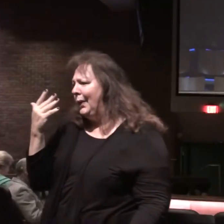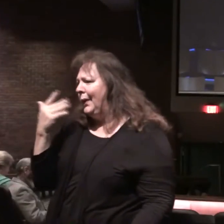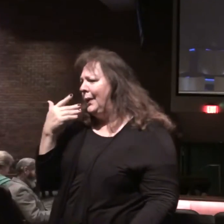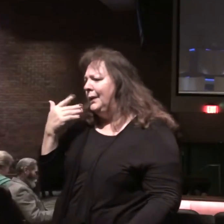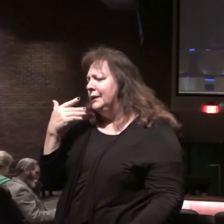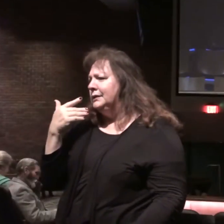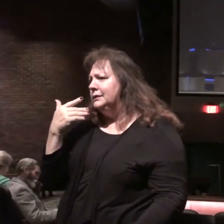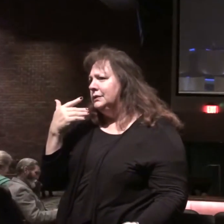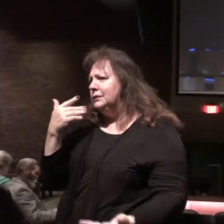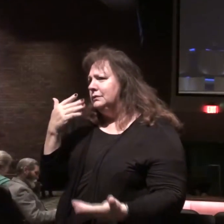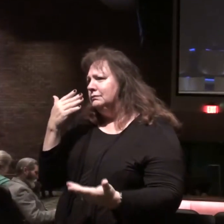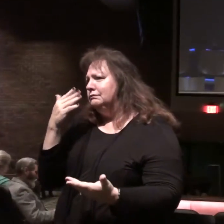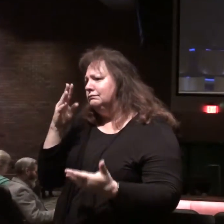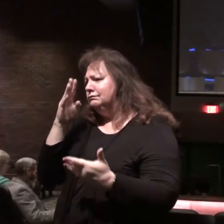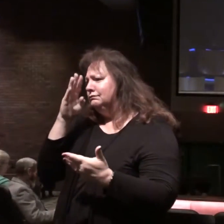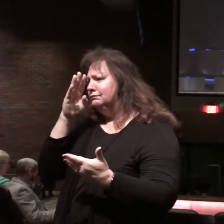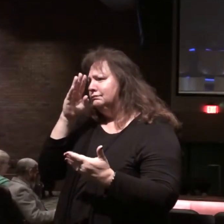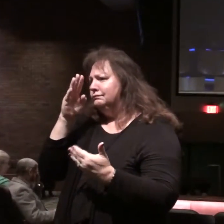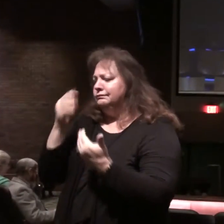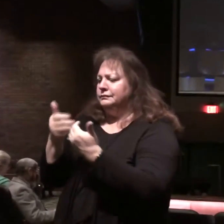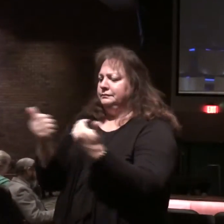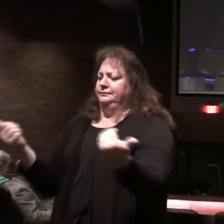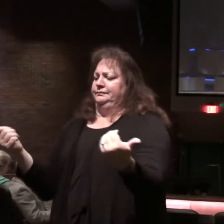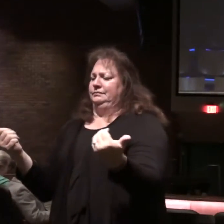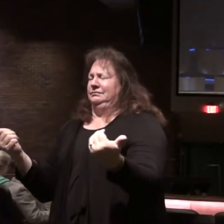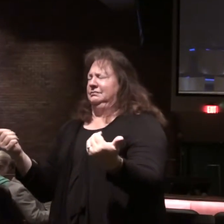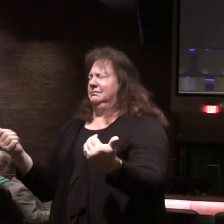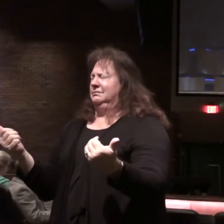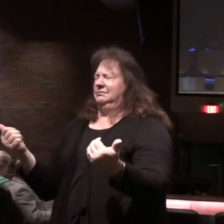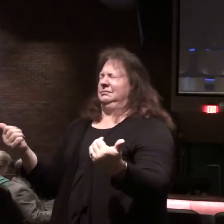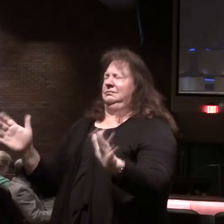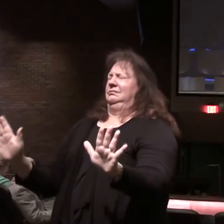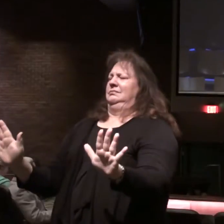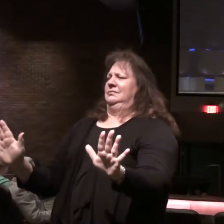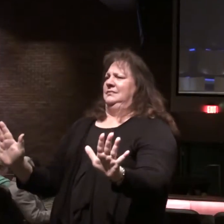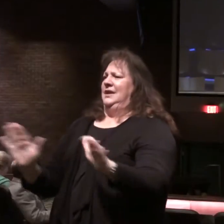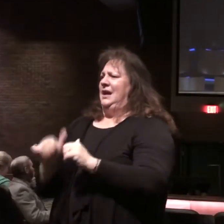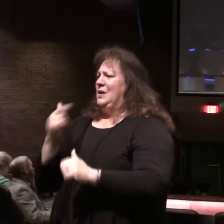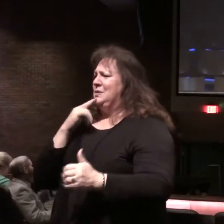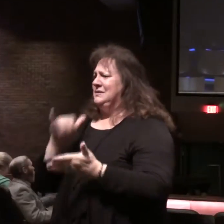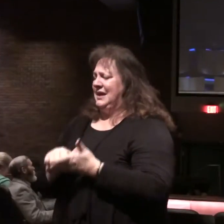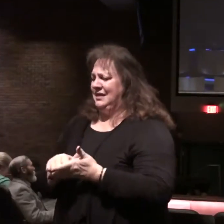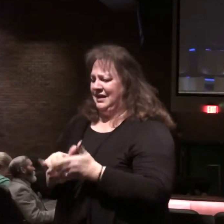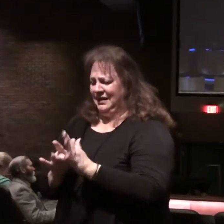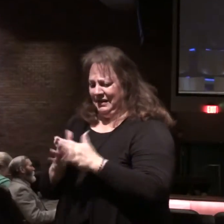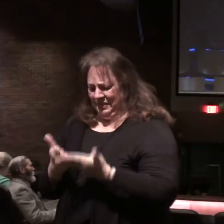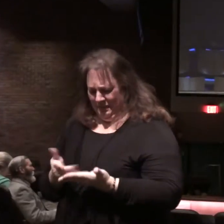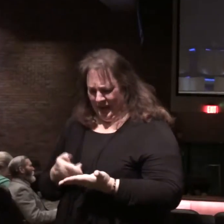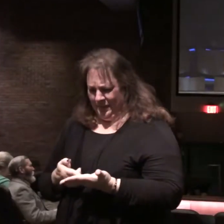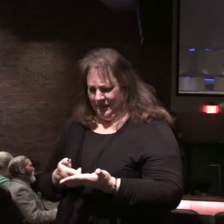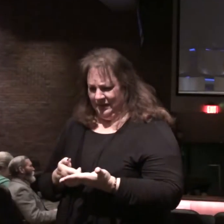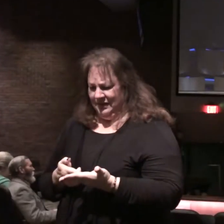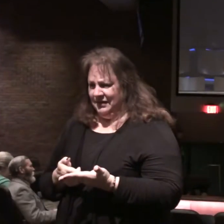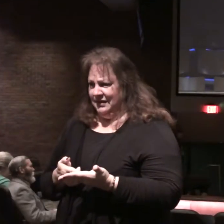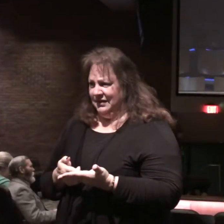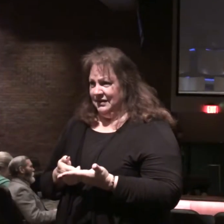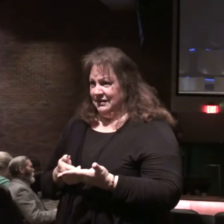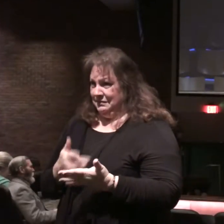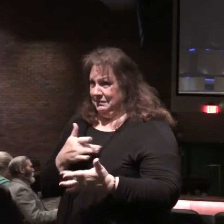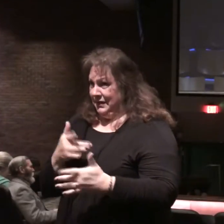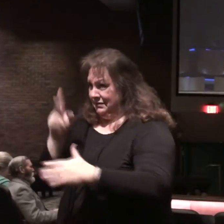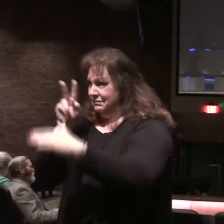divide over. How can we say that? When so much of the Bible is prophetic,